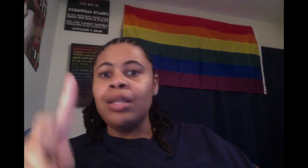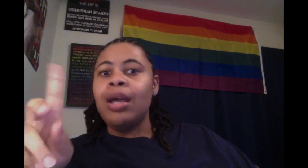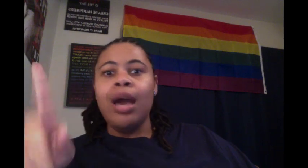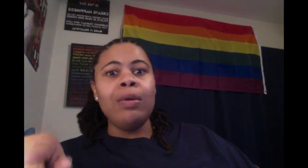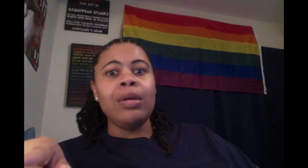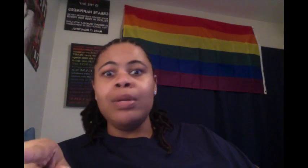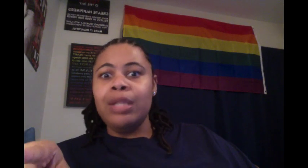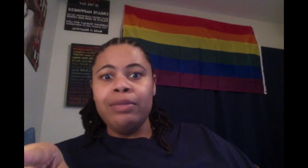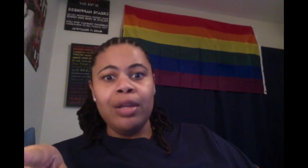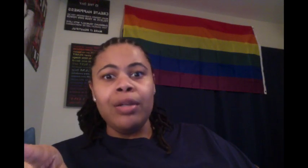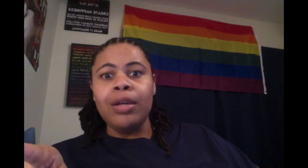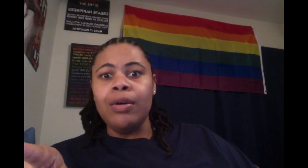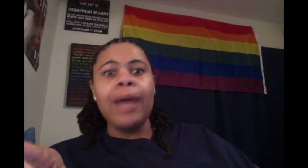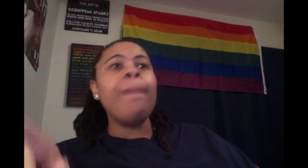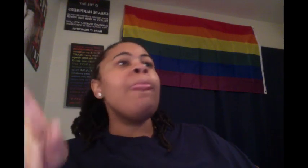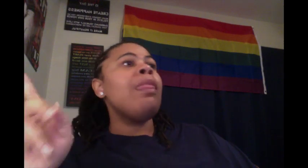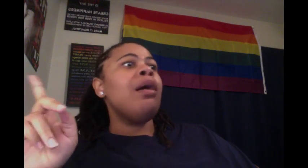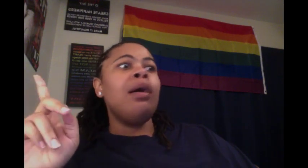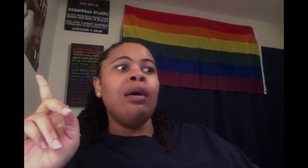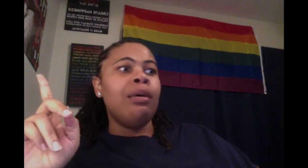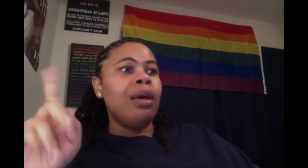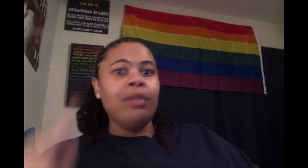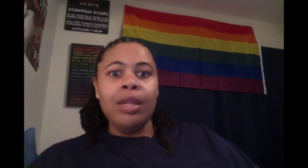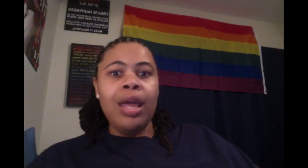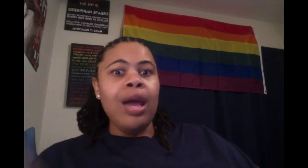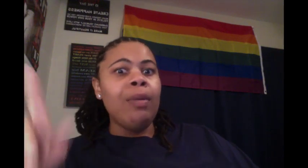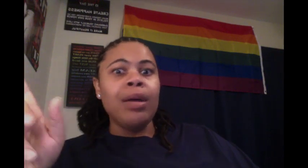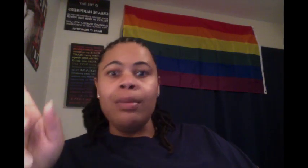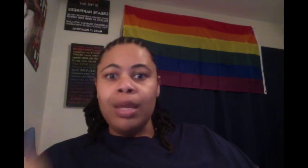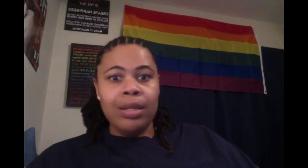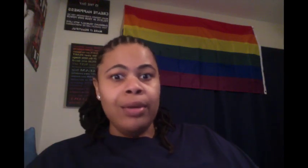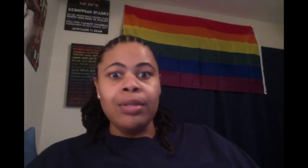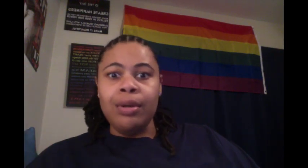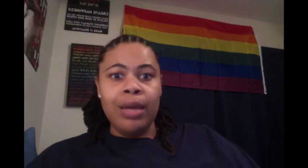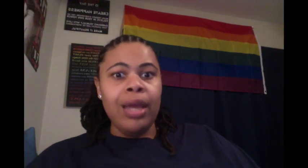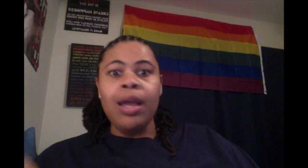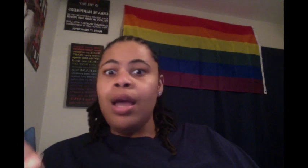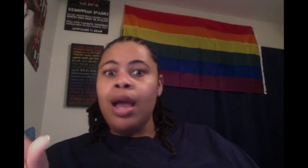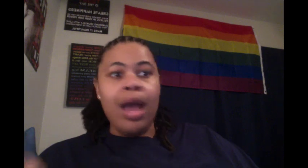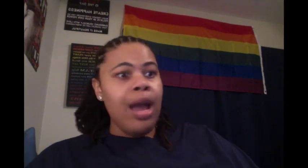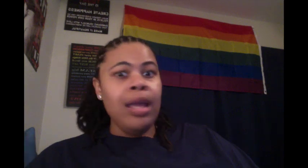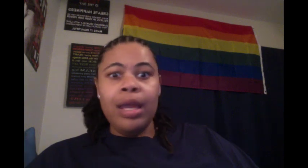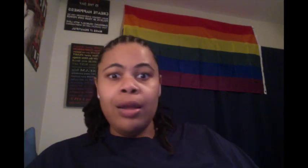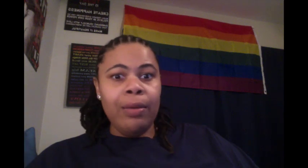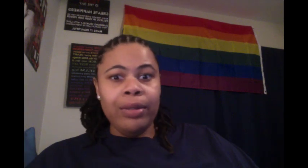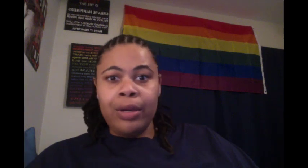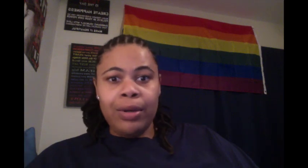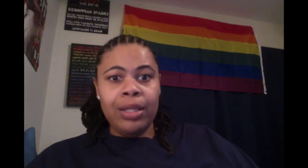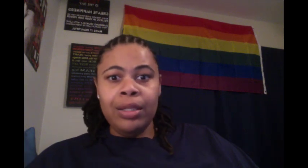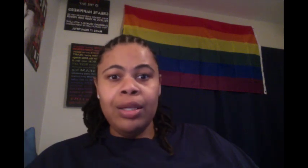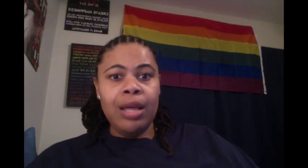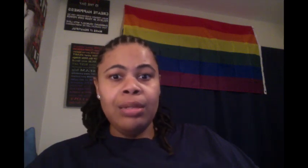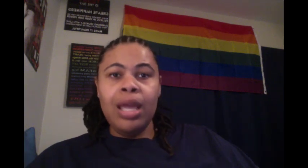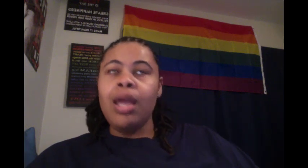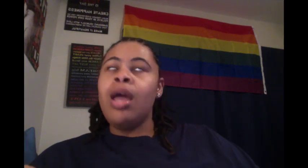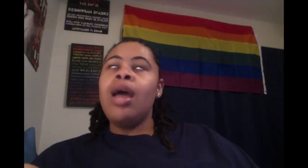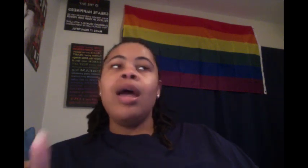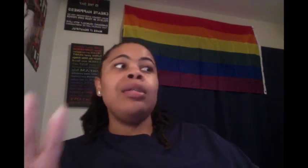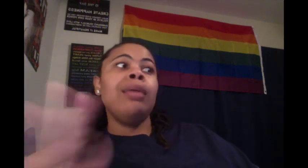I wake up at seven 30. Okay. Um, other than that, I wake up eight 30. Okay. I ain't gotta go work that early. You know what saying? I said,